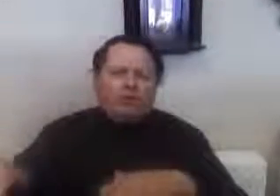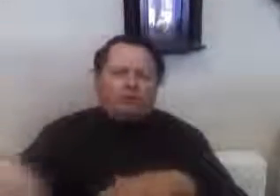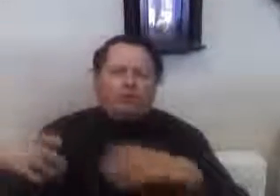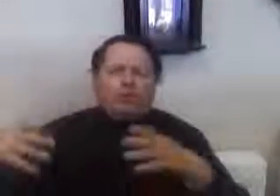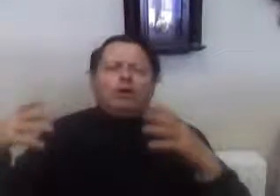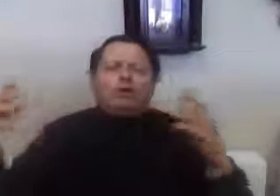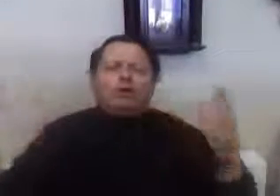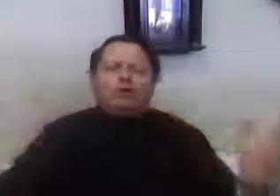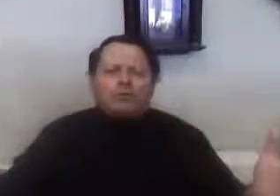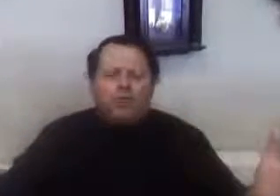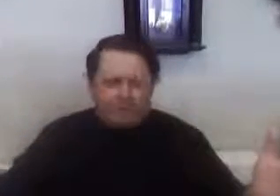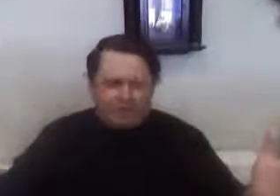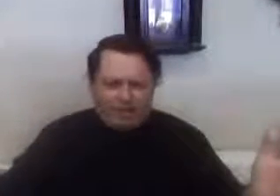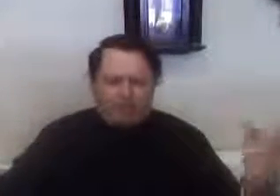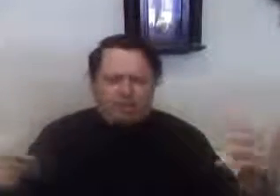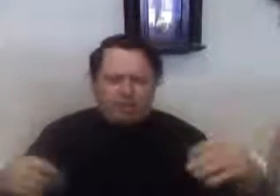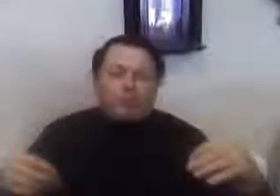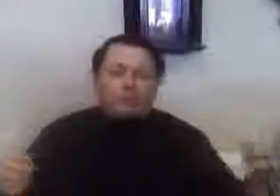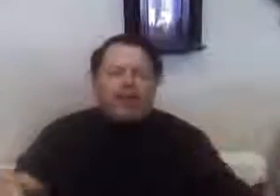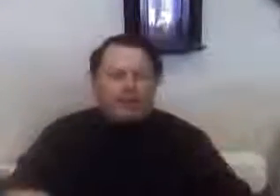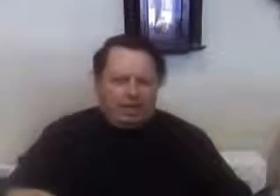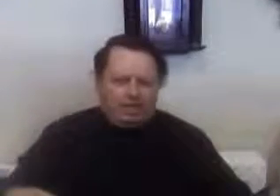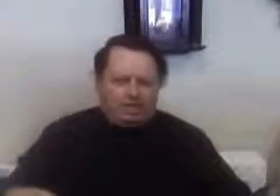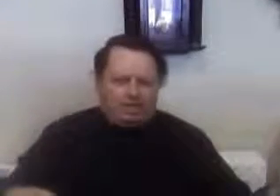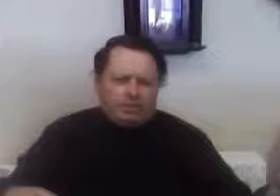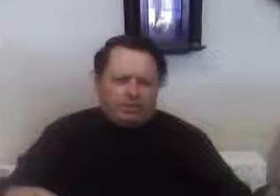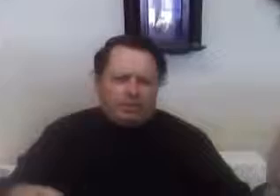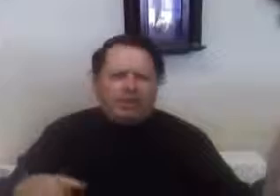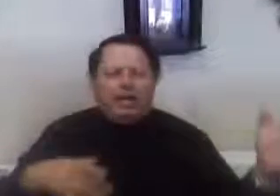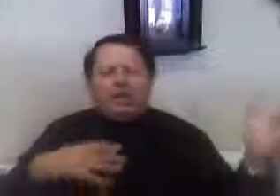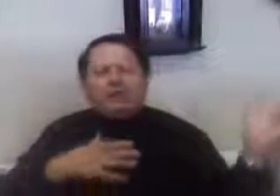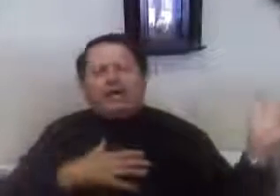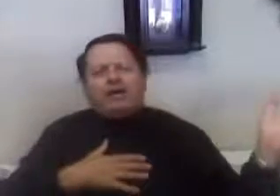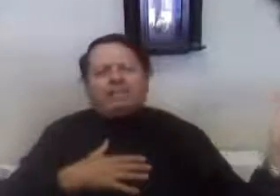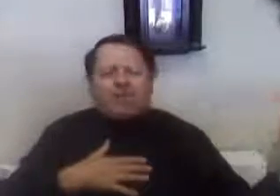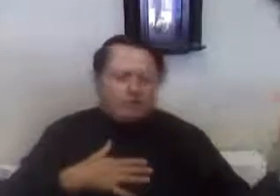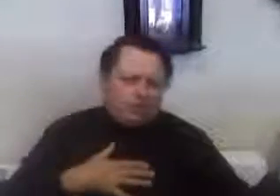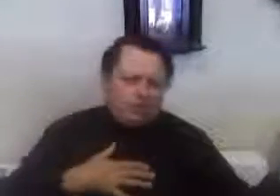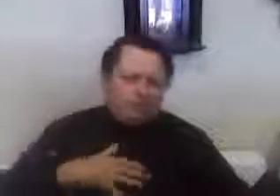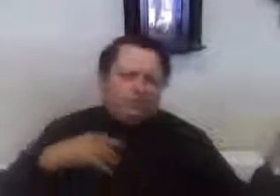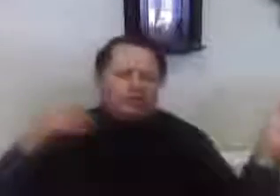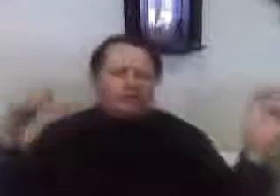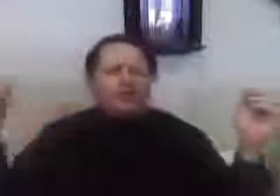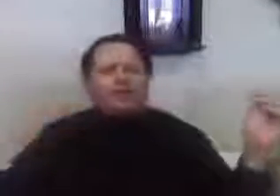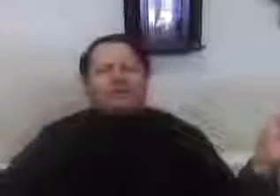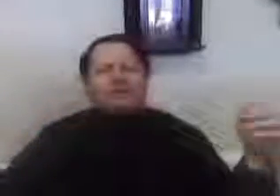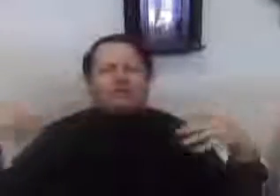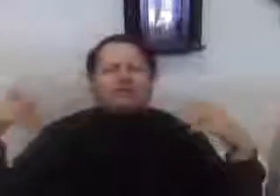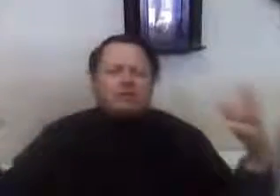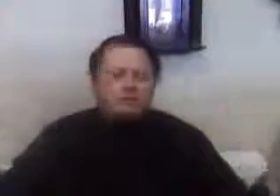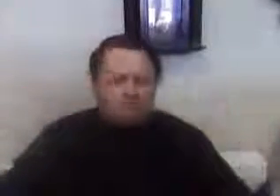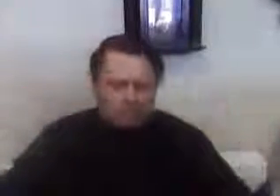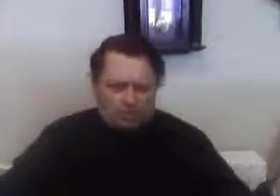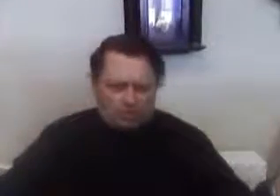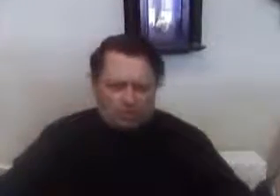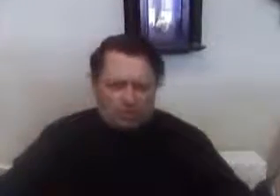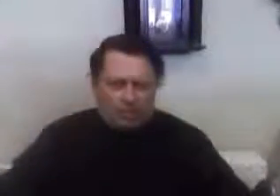vote for representatives to represent us. And then we have Socialism, because we have things like Social Security.